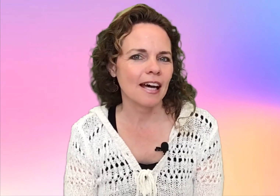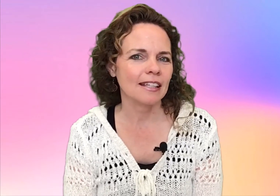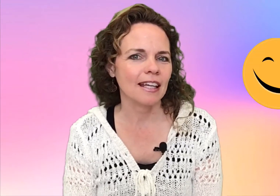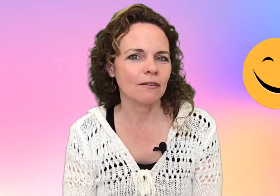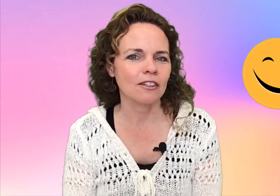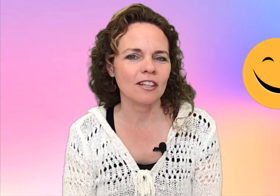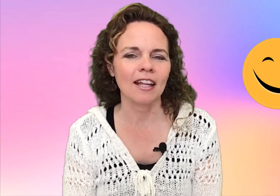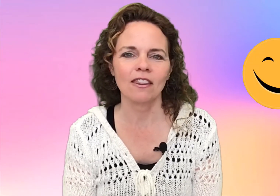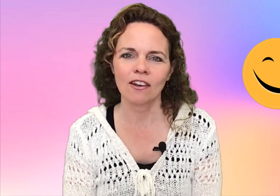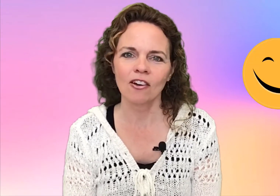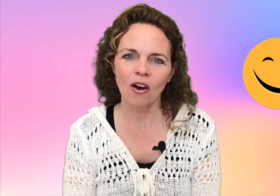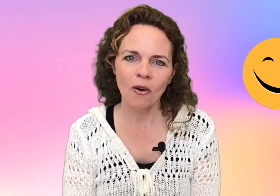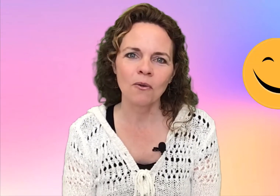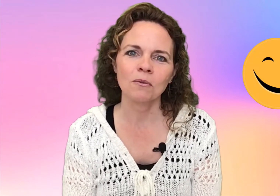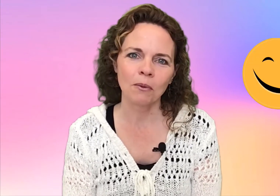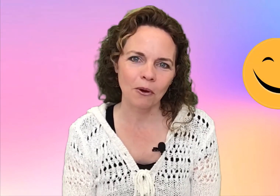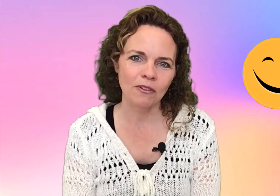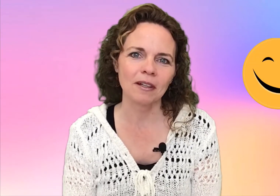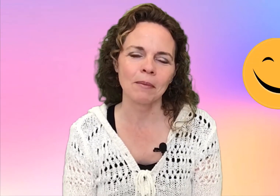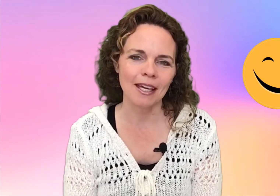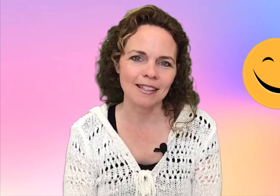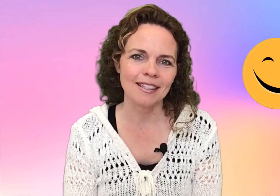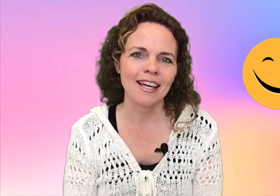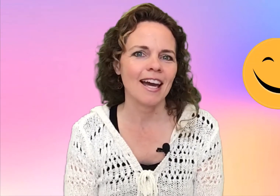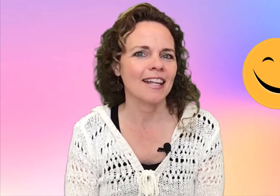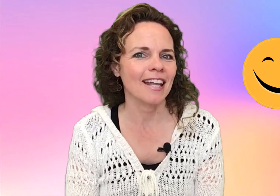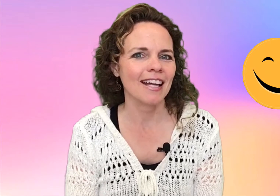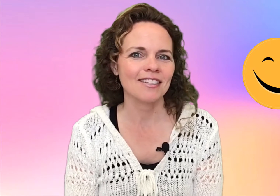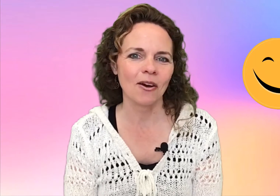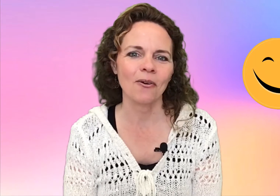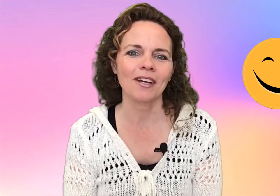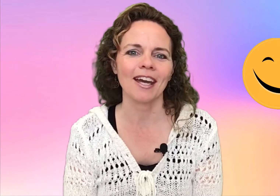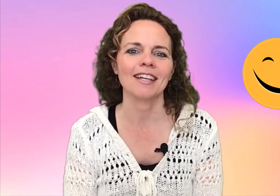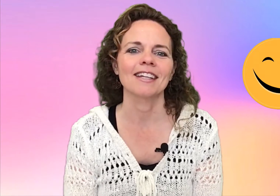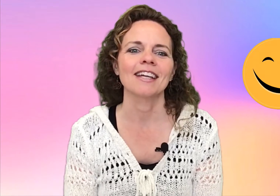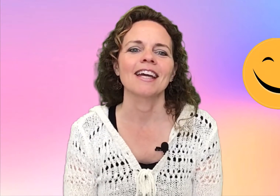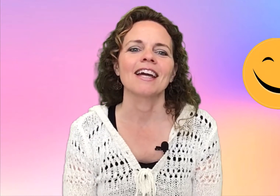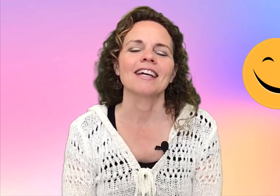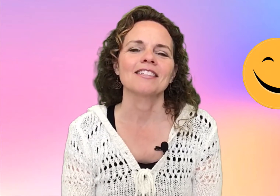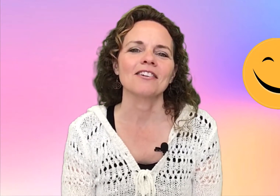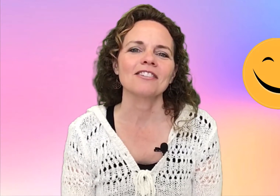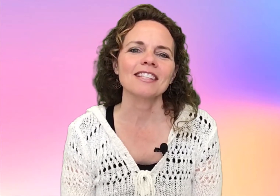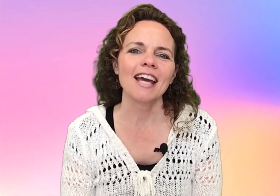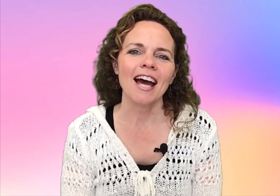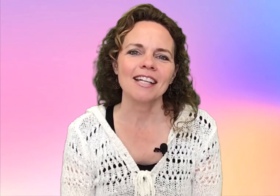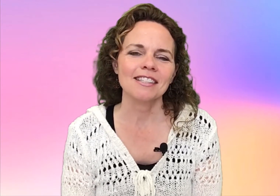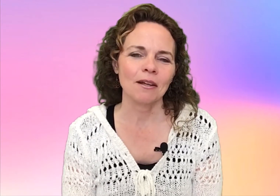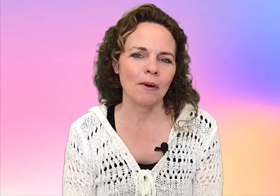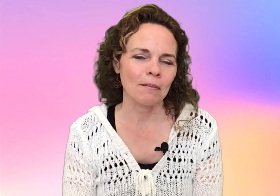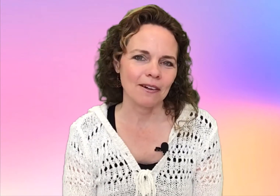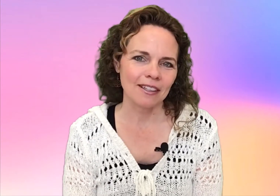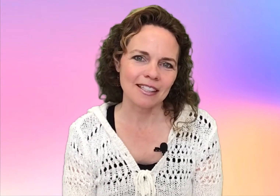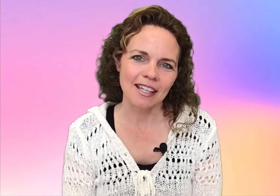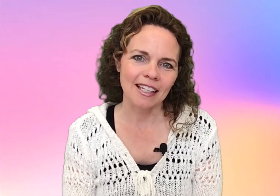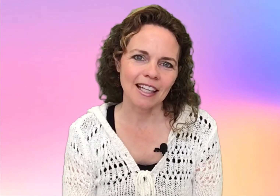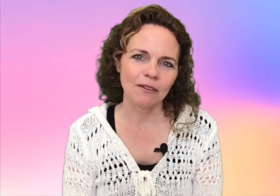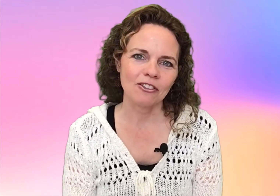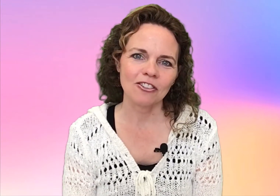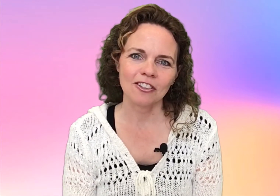language at their own perfect pace and that's okay. So just add some American Sign Language to your